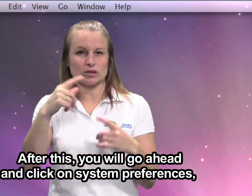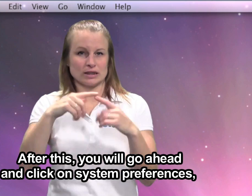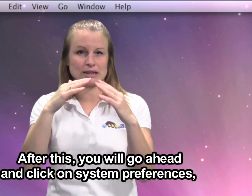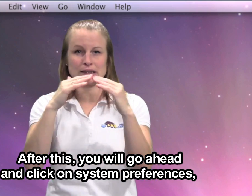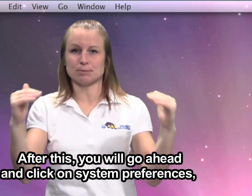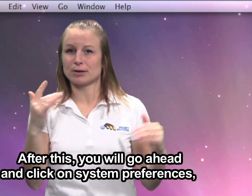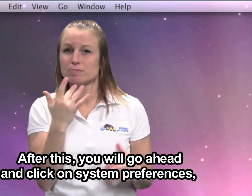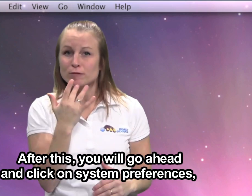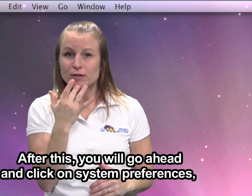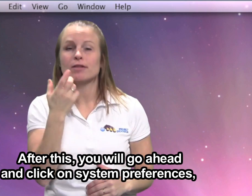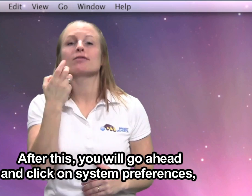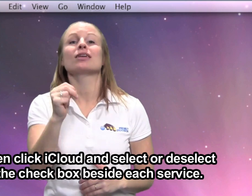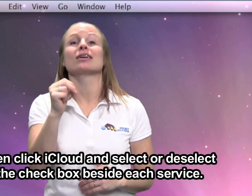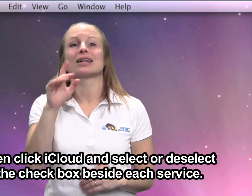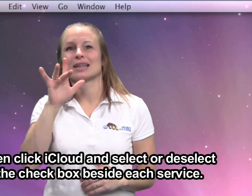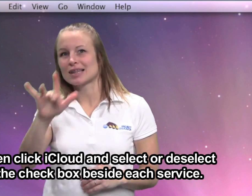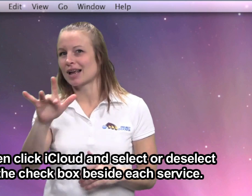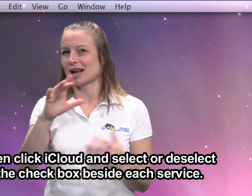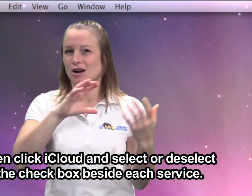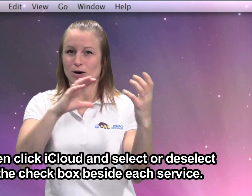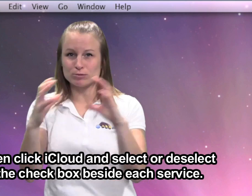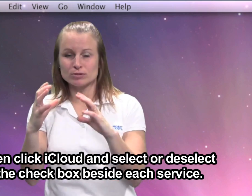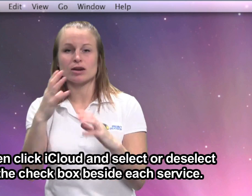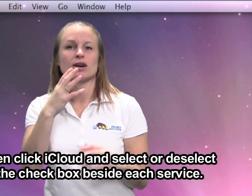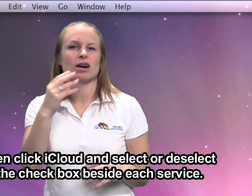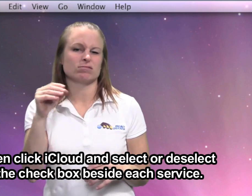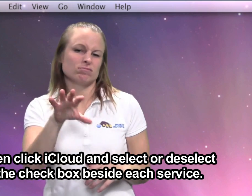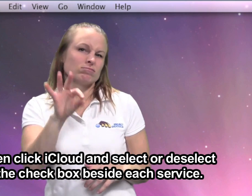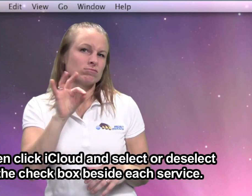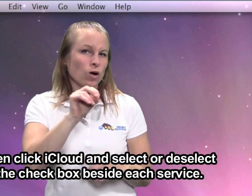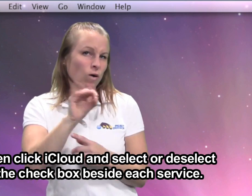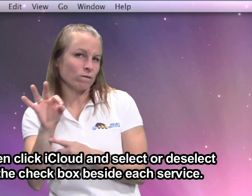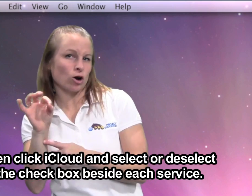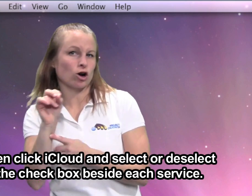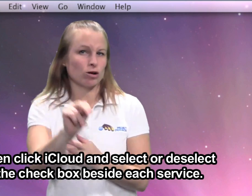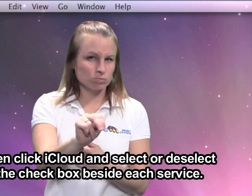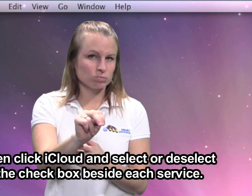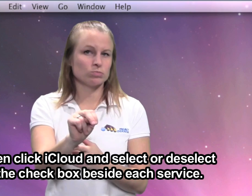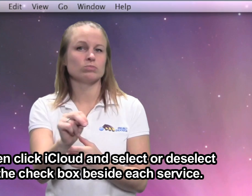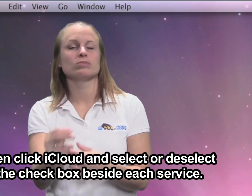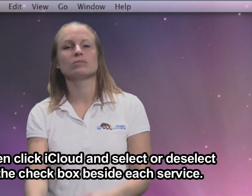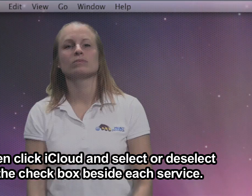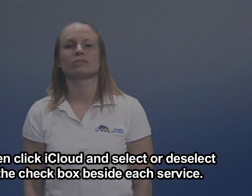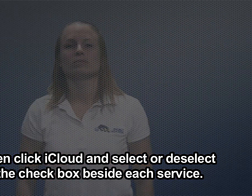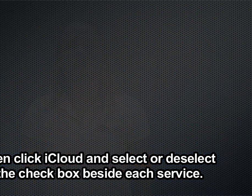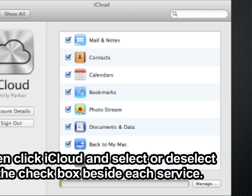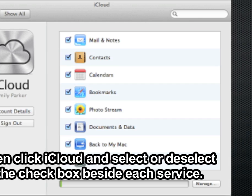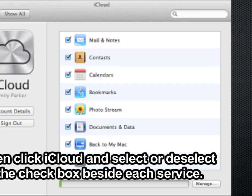Preferences. Then click iCloud and select or deselect the checkbox beside each service.